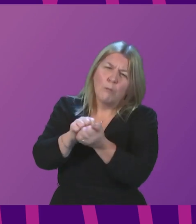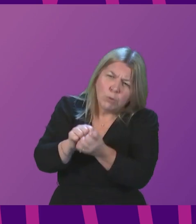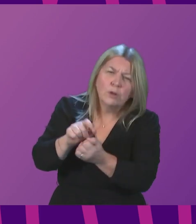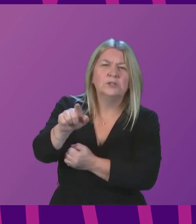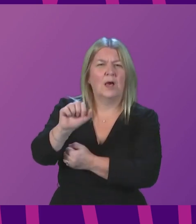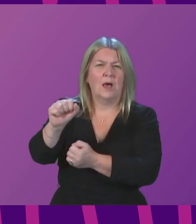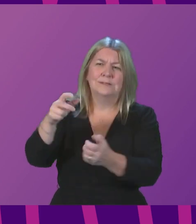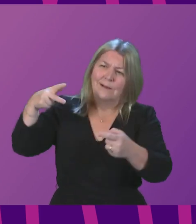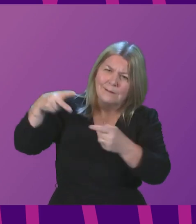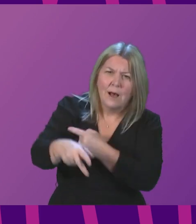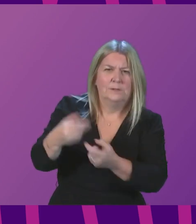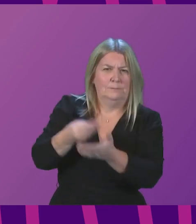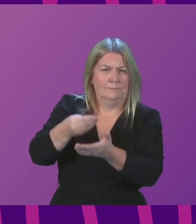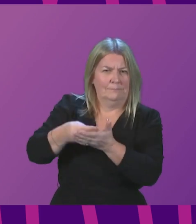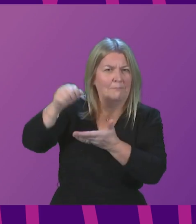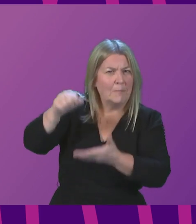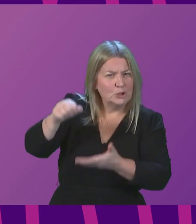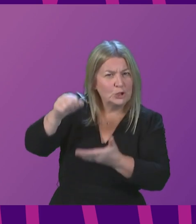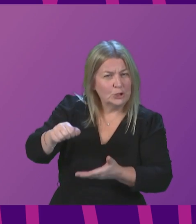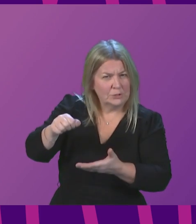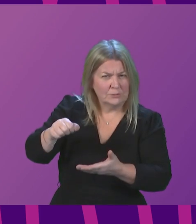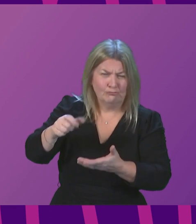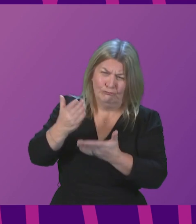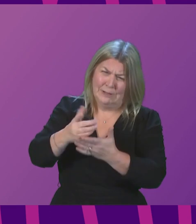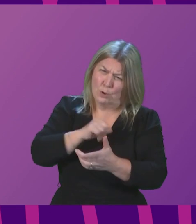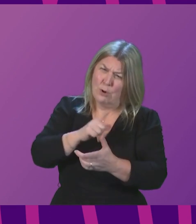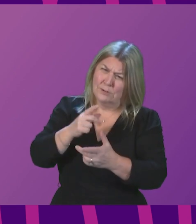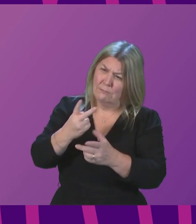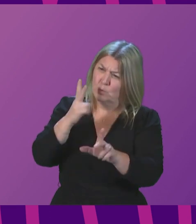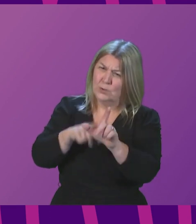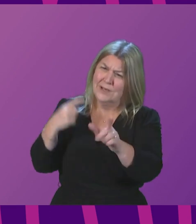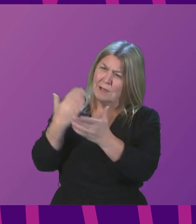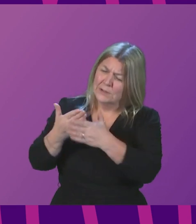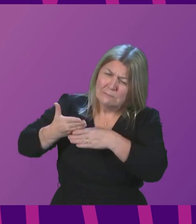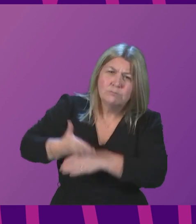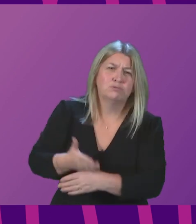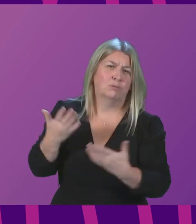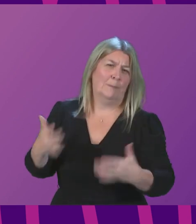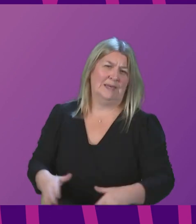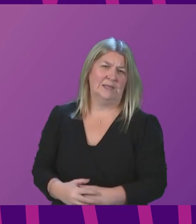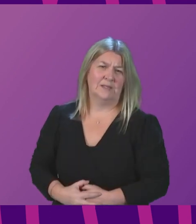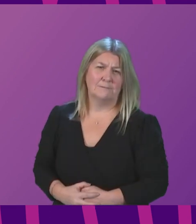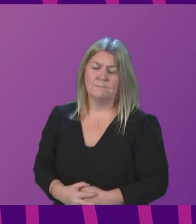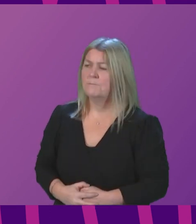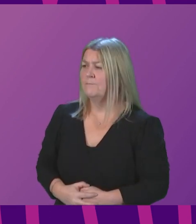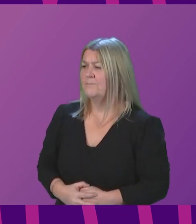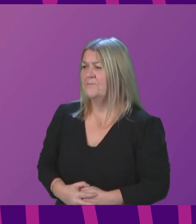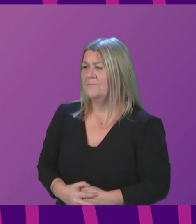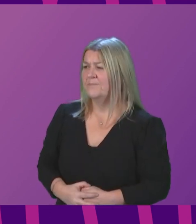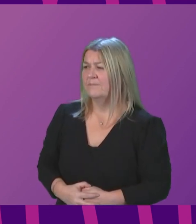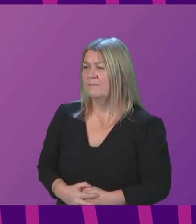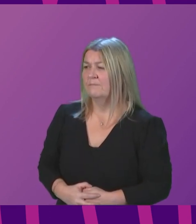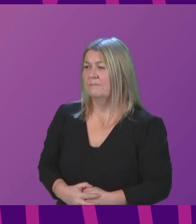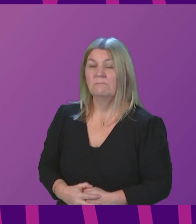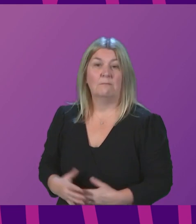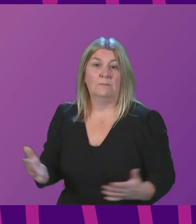given all the work they have done over the last two years? First Minister. Well, firstly, I don't need to pick up the phone to the member, can